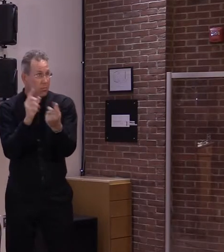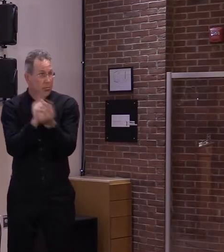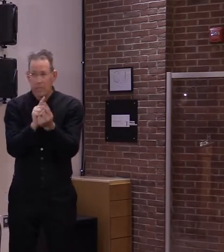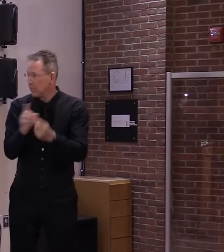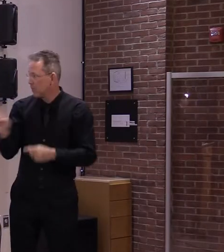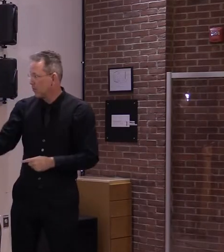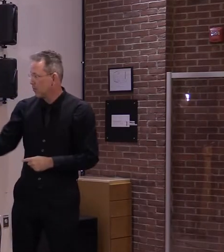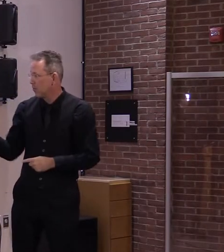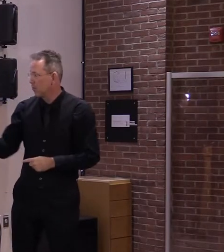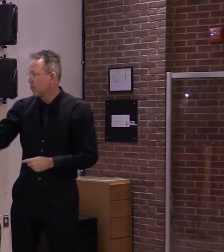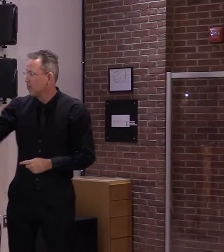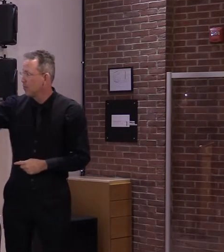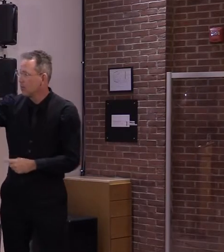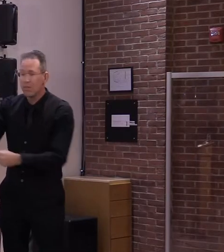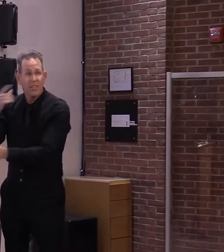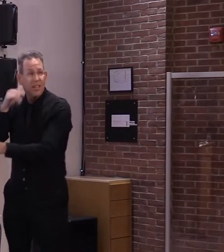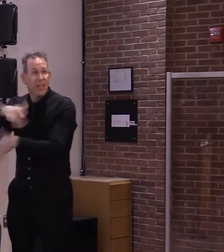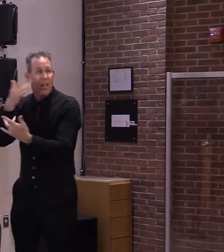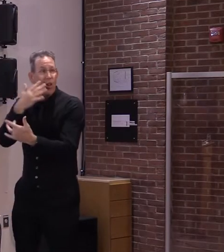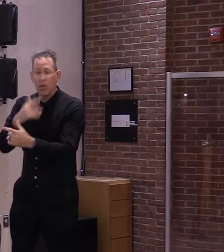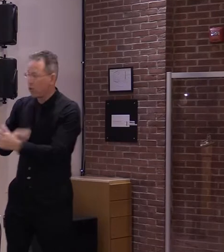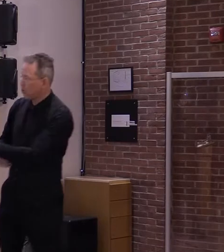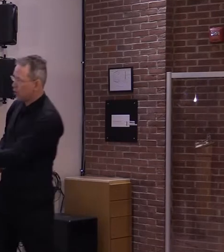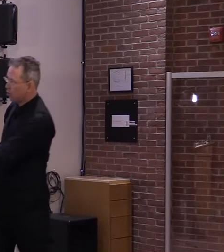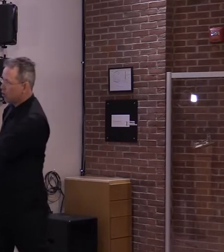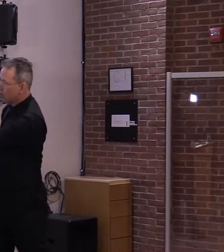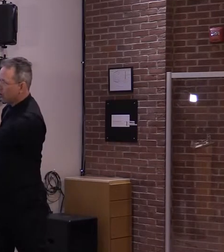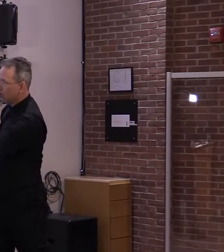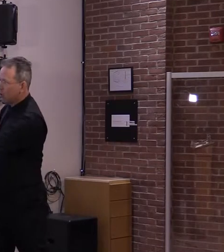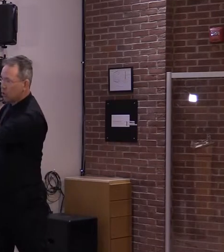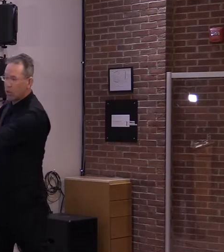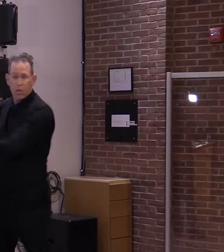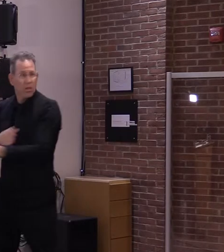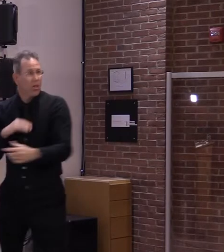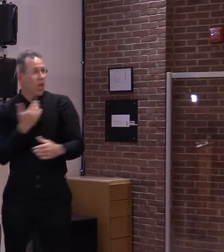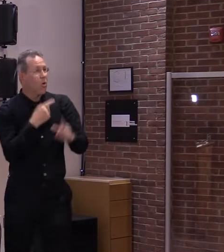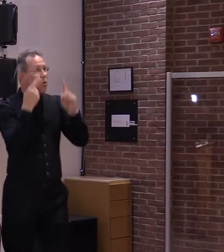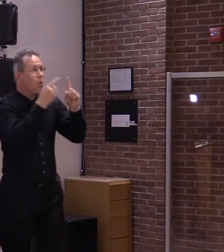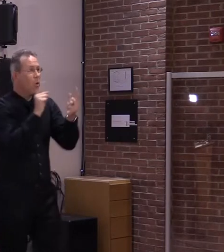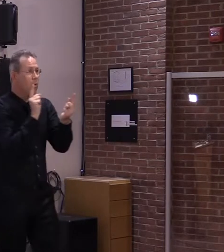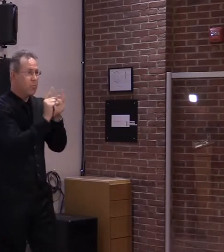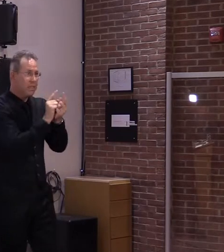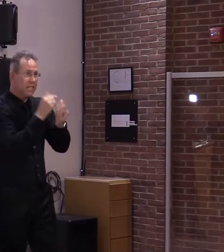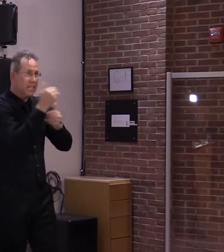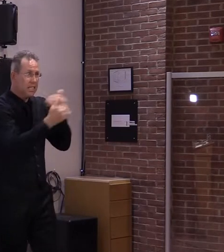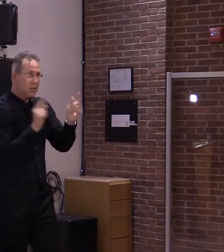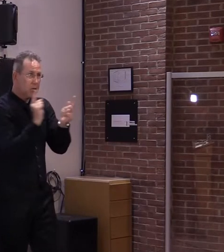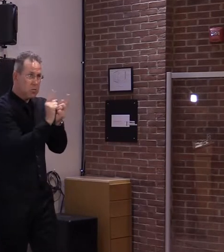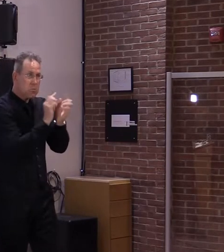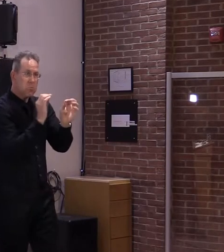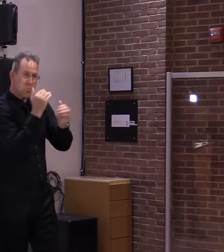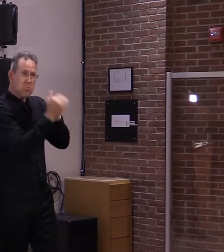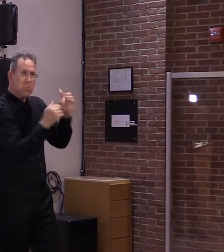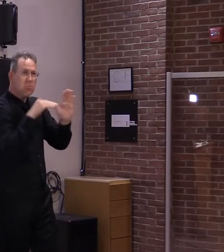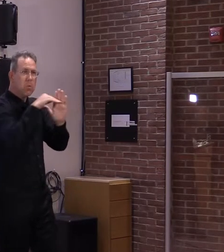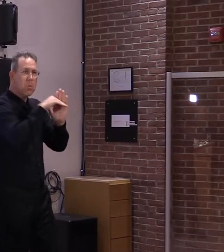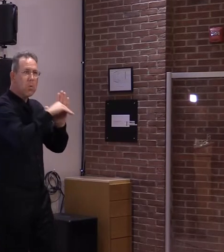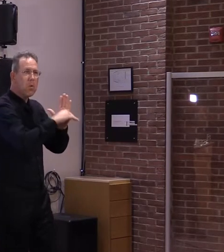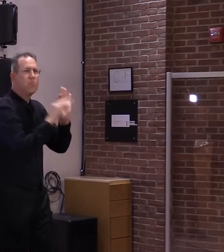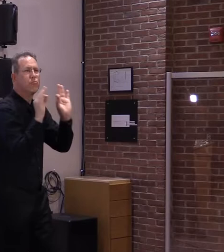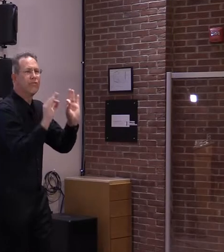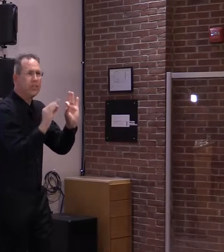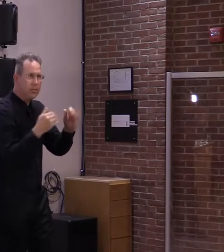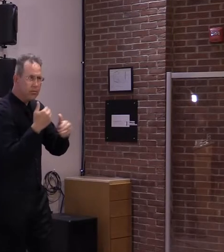was enacted. As you can see, that 10- to 14-day period following that first reopening step does not